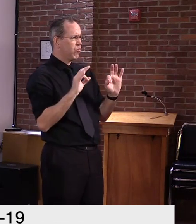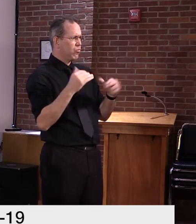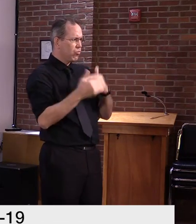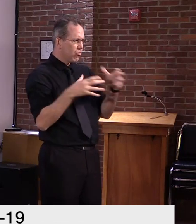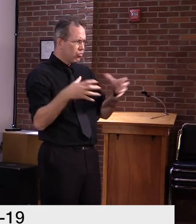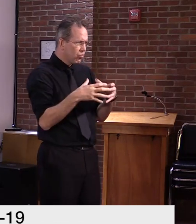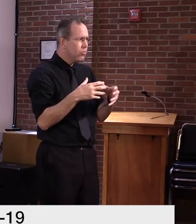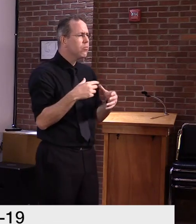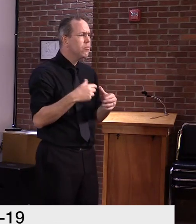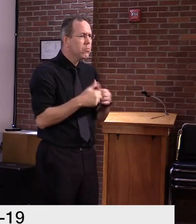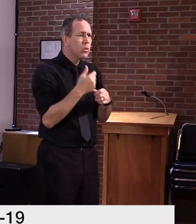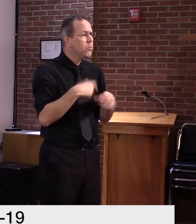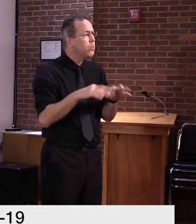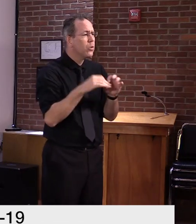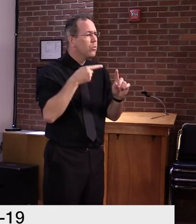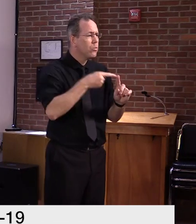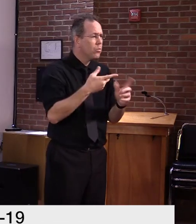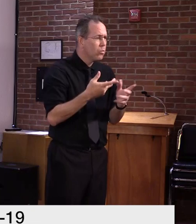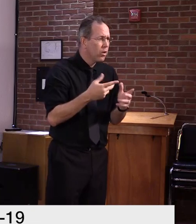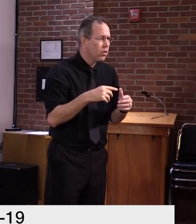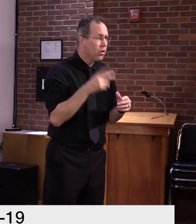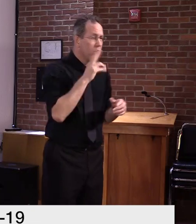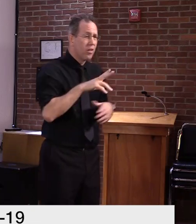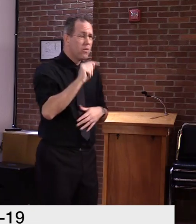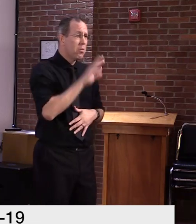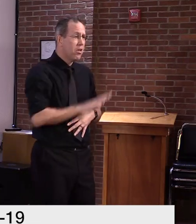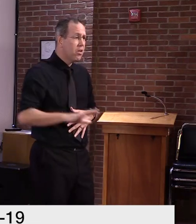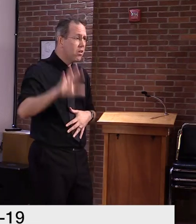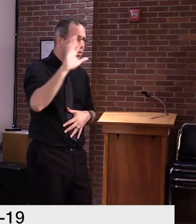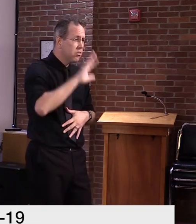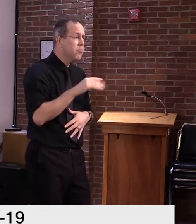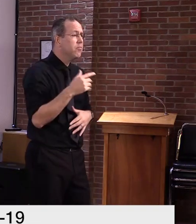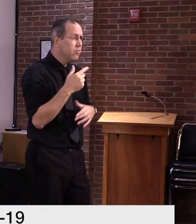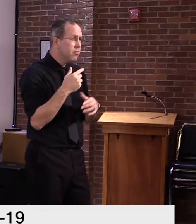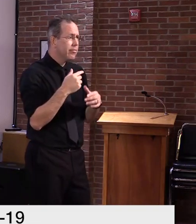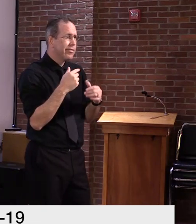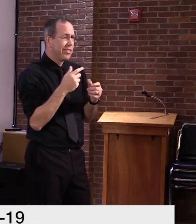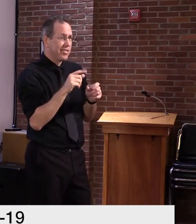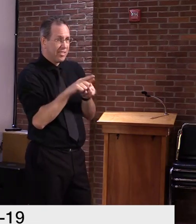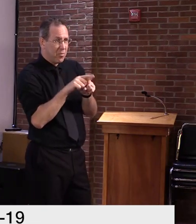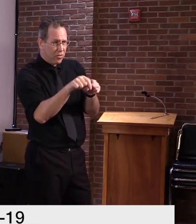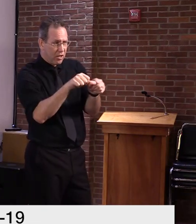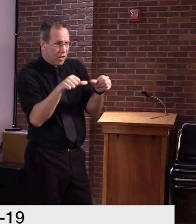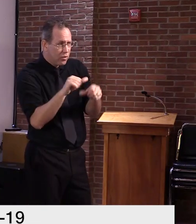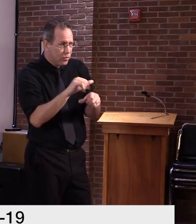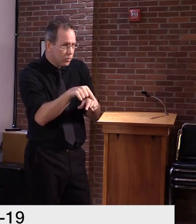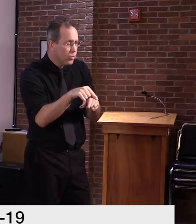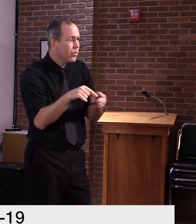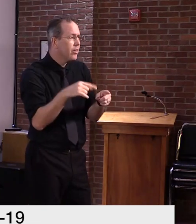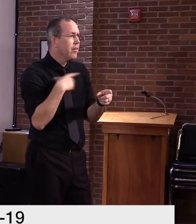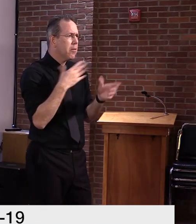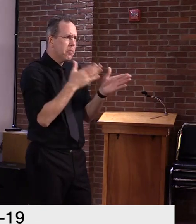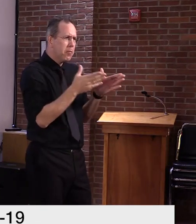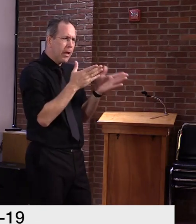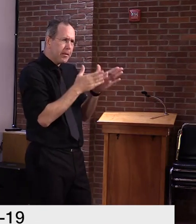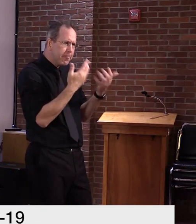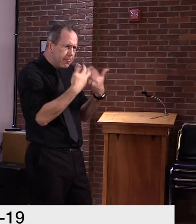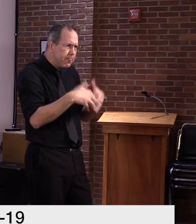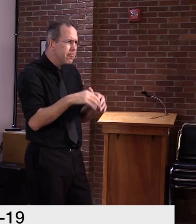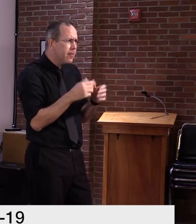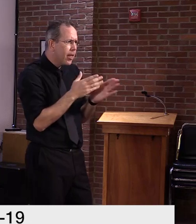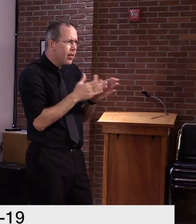and including in your, your area, um, the work now is really about implementation. And, uh, that work, uh, isn't necessarily, in my view,